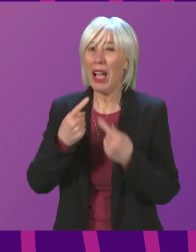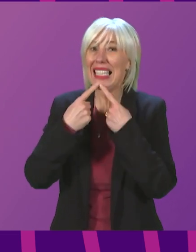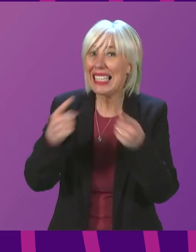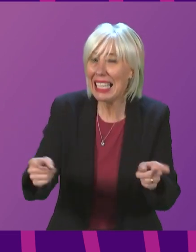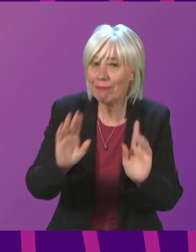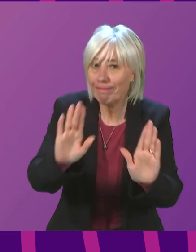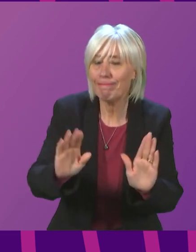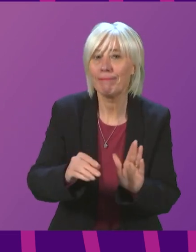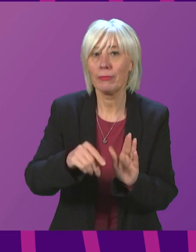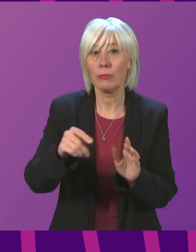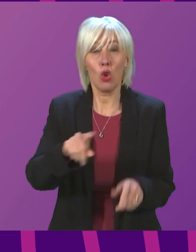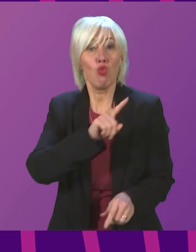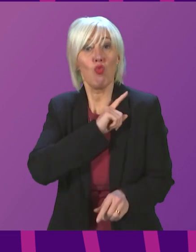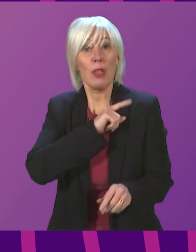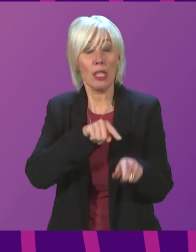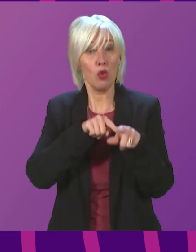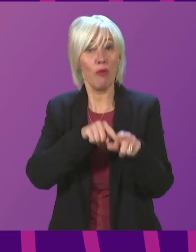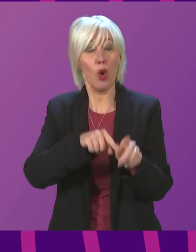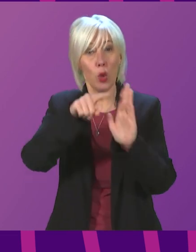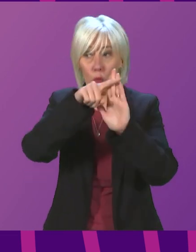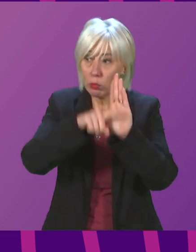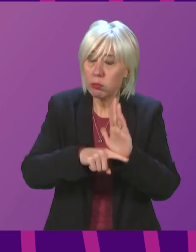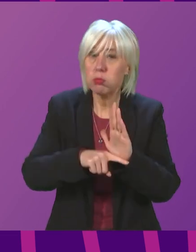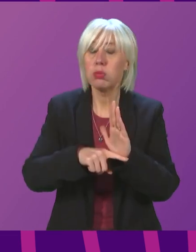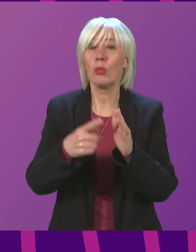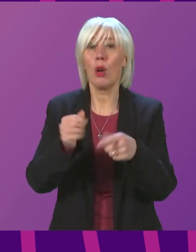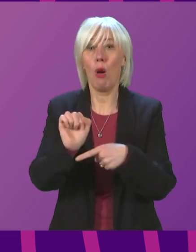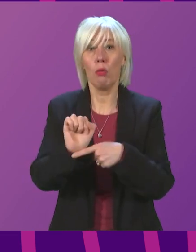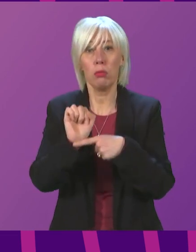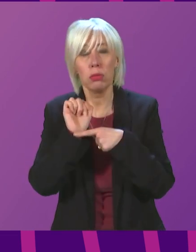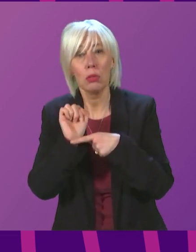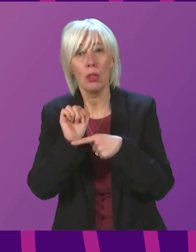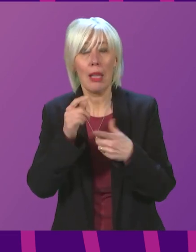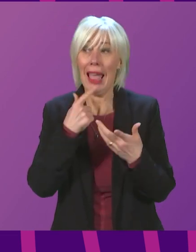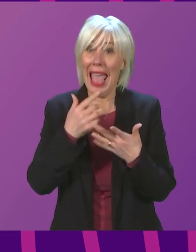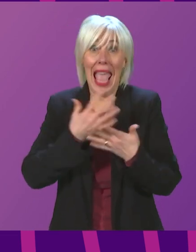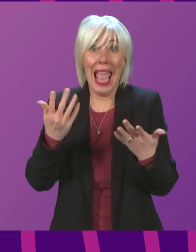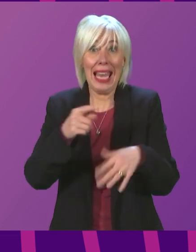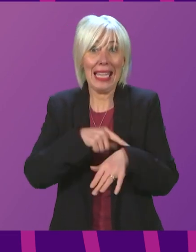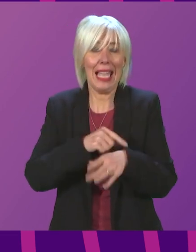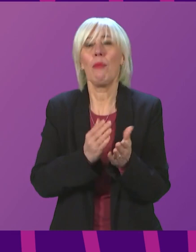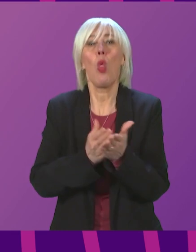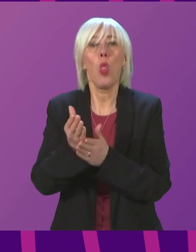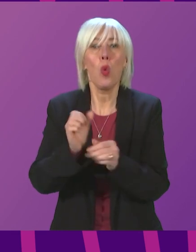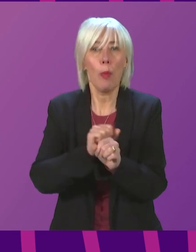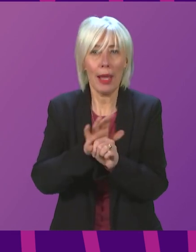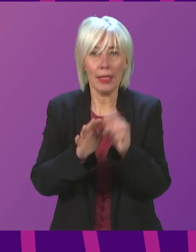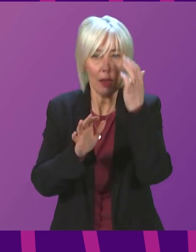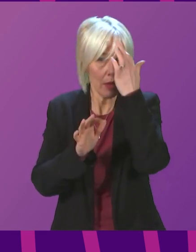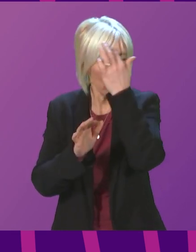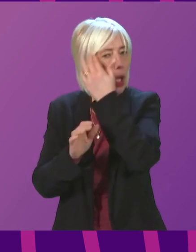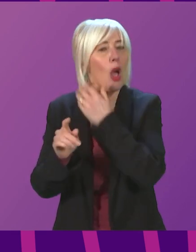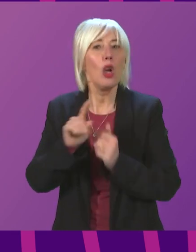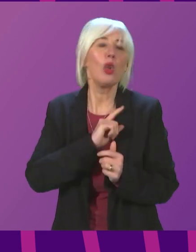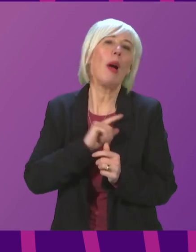The reason for complying with any guidance or protective measures in place at any time during this pandemic is not because a Prime